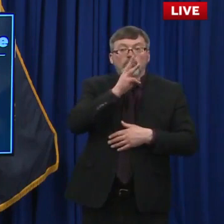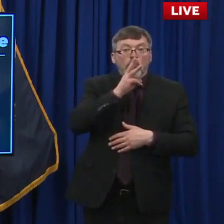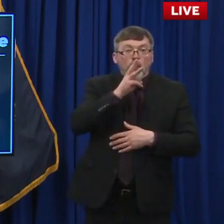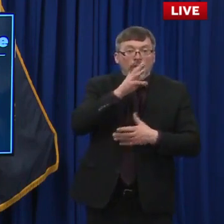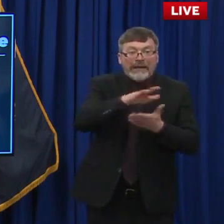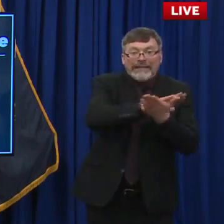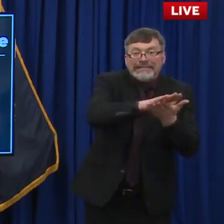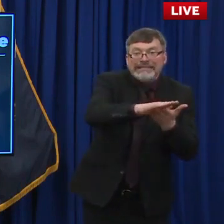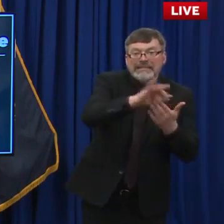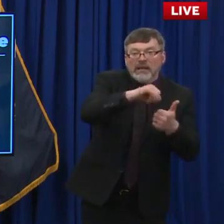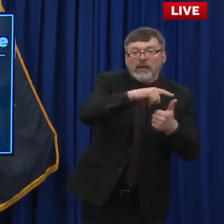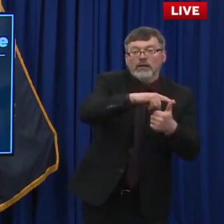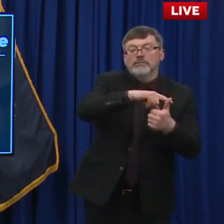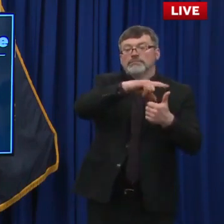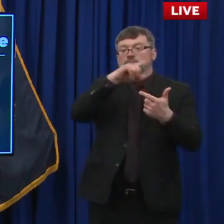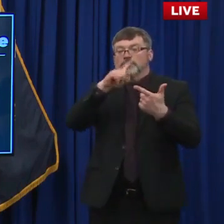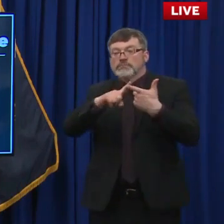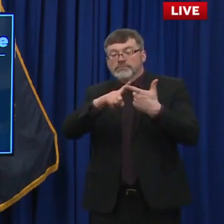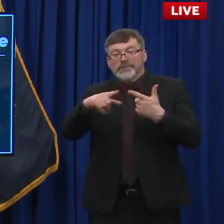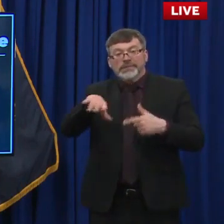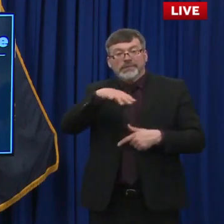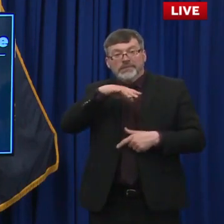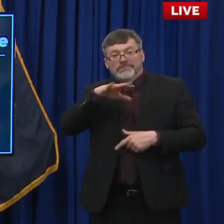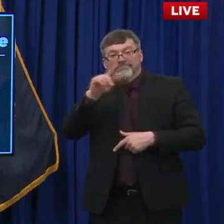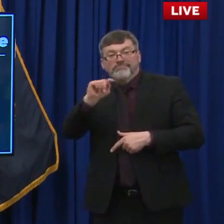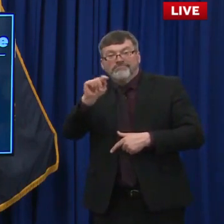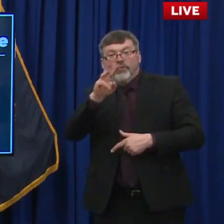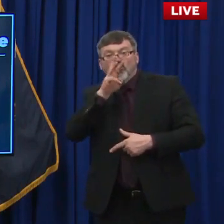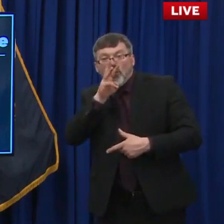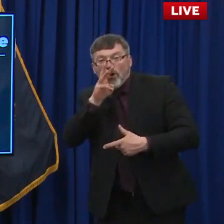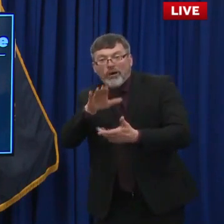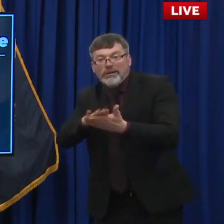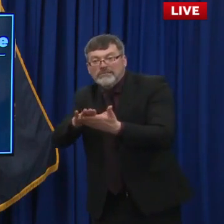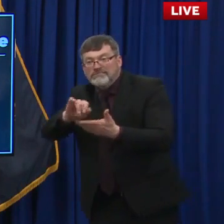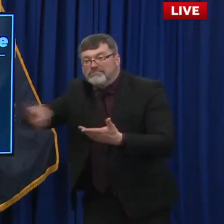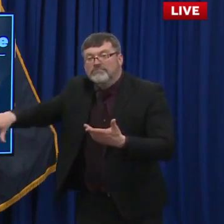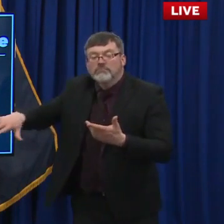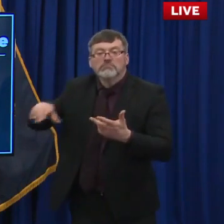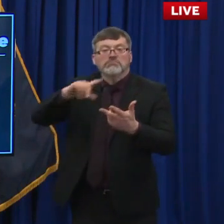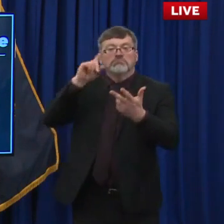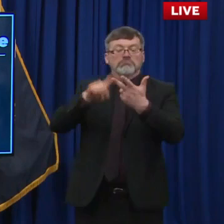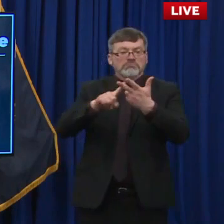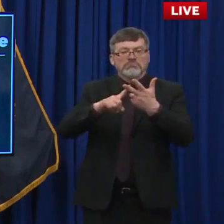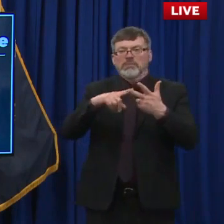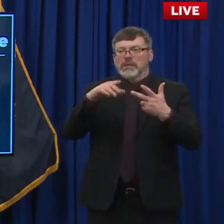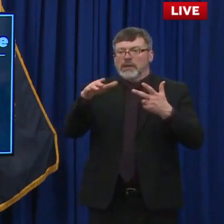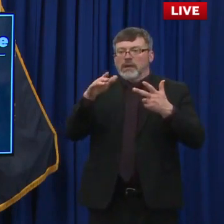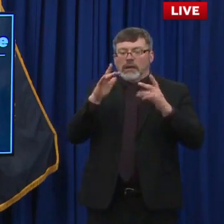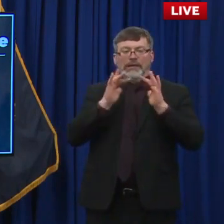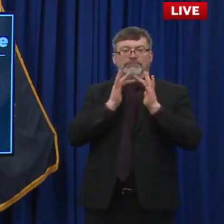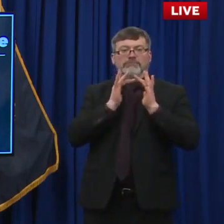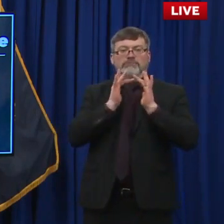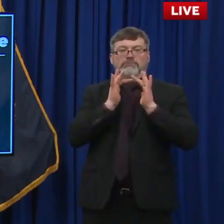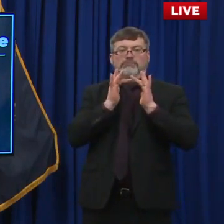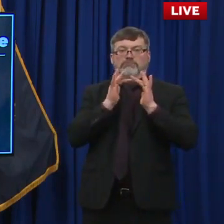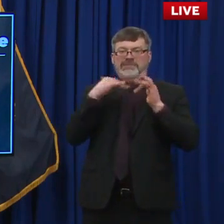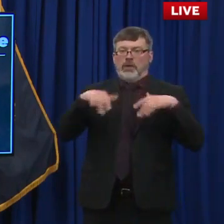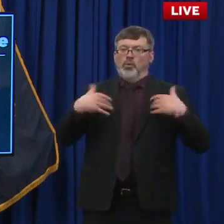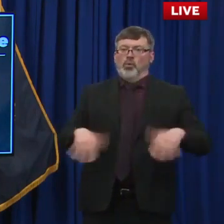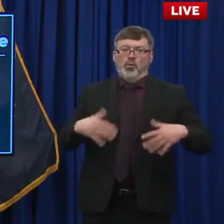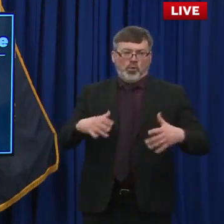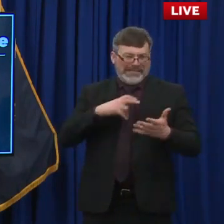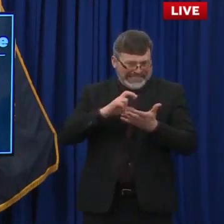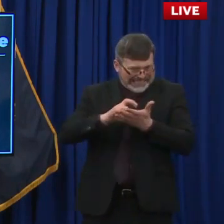infrastructure, lots of different things that this money can be spent on, but it's one time money. And so we want to make those investments not just for today,